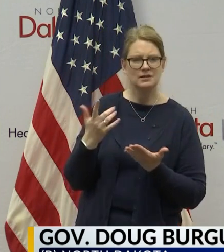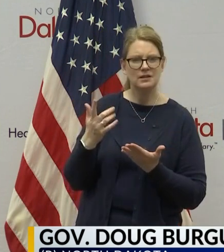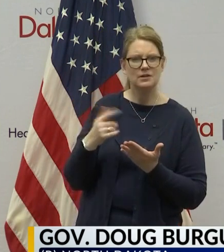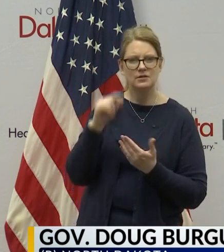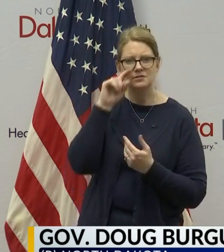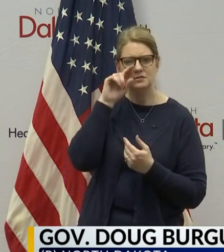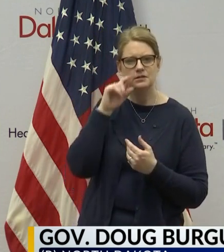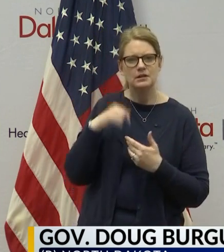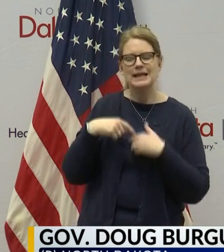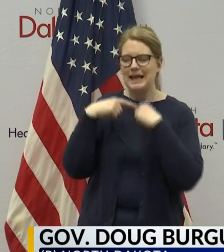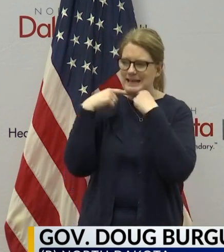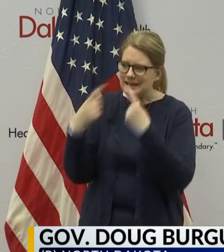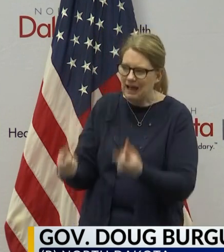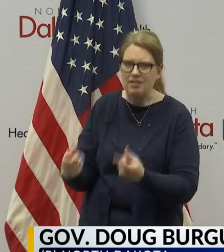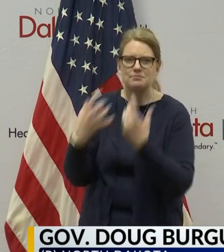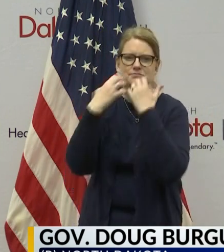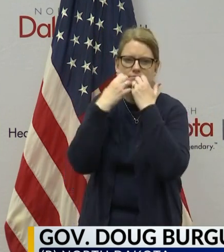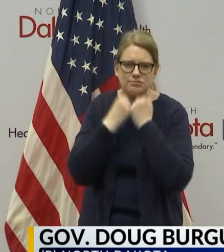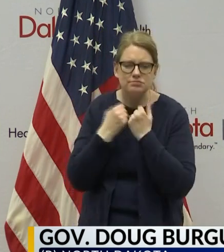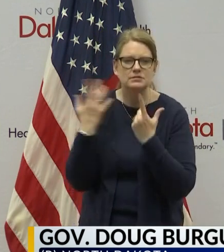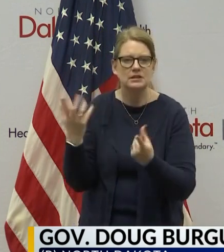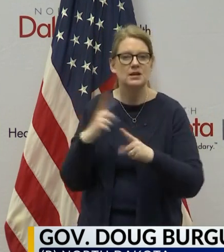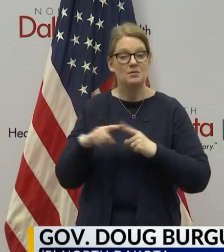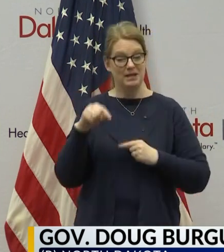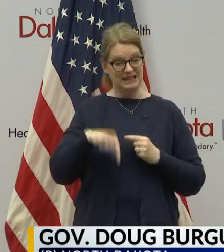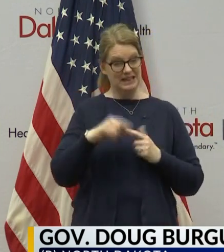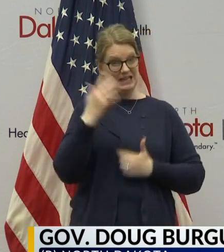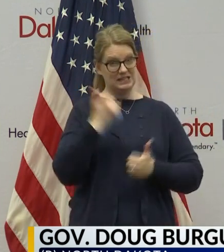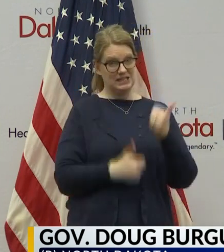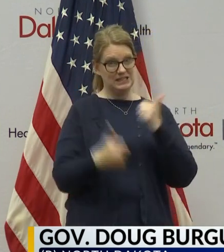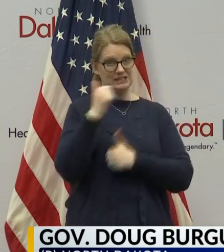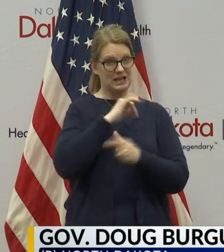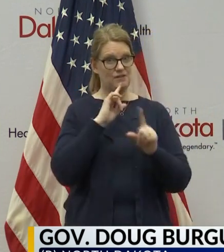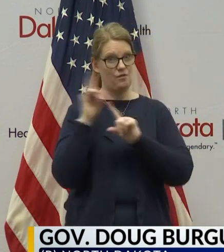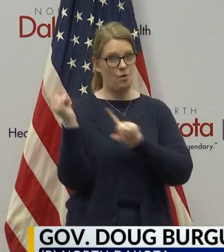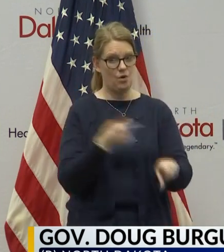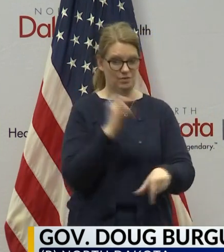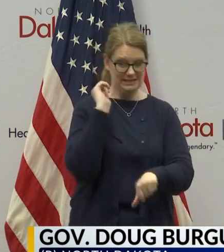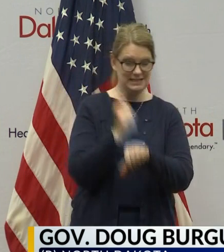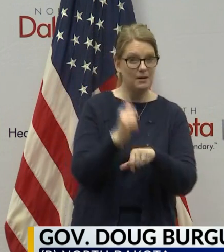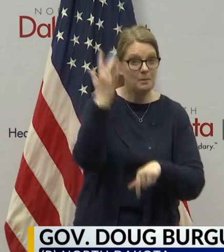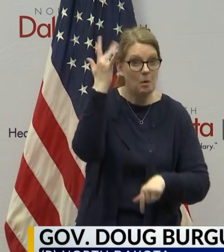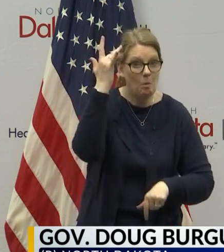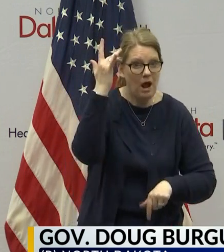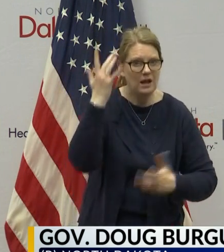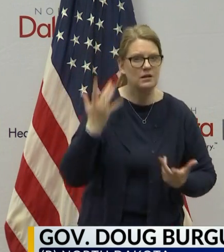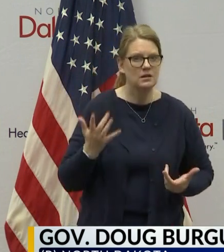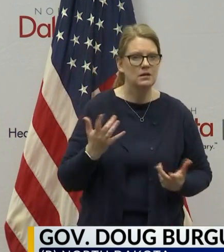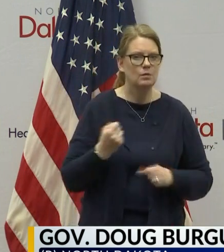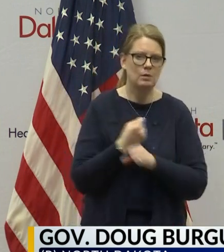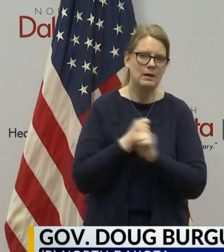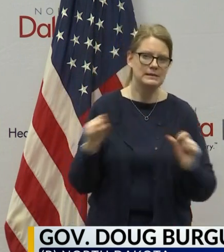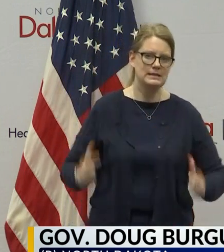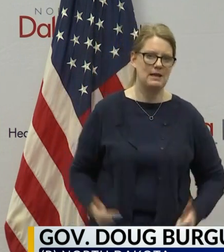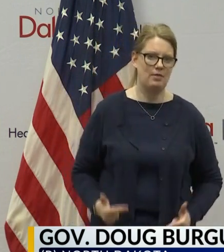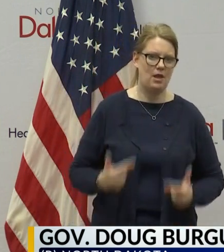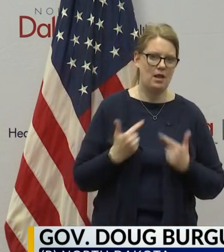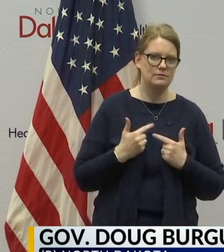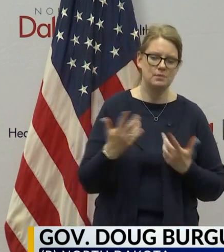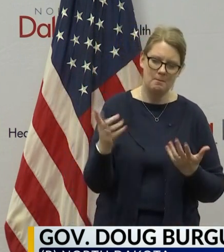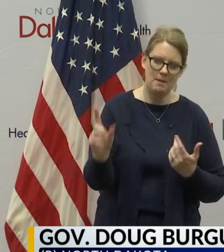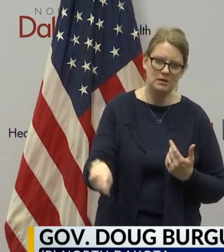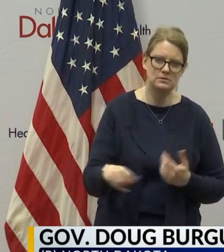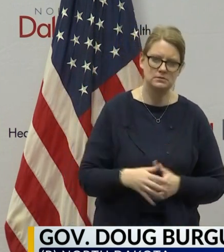state know how much we care about them. And by putting this order in place, we do this because we're trying to save lives. We also